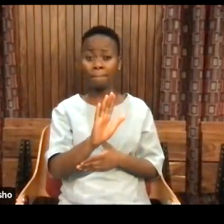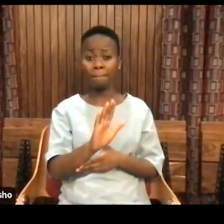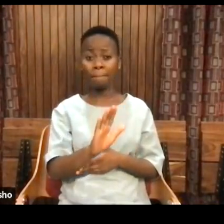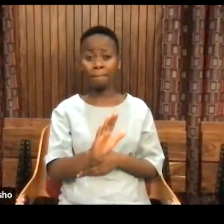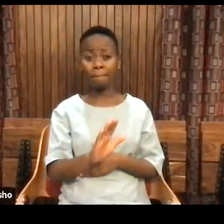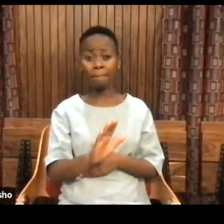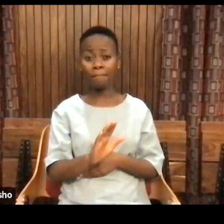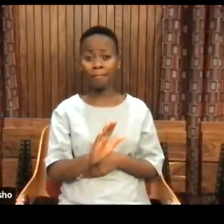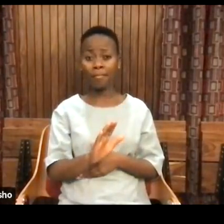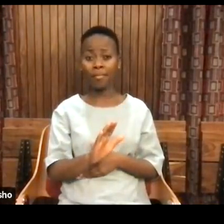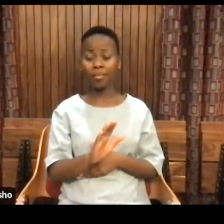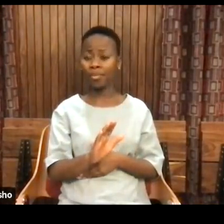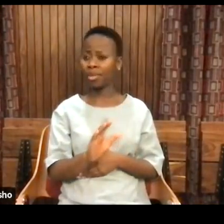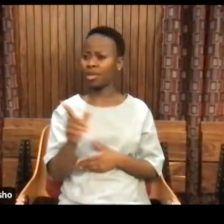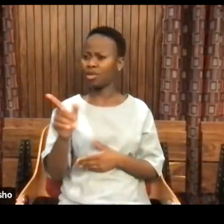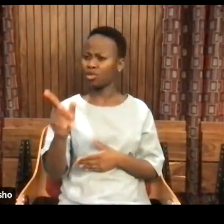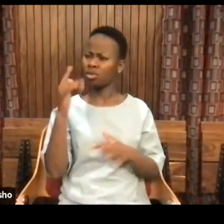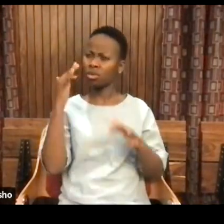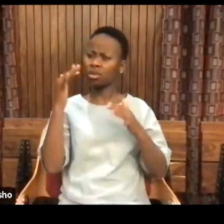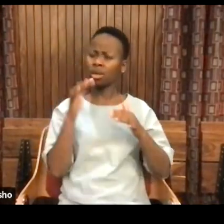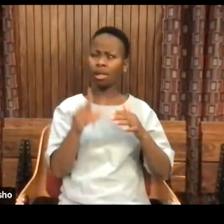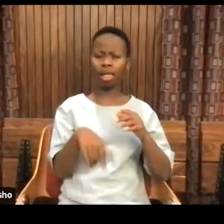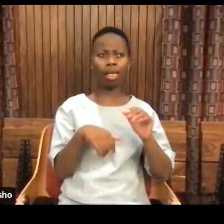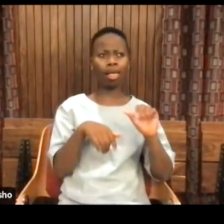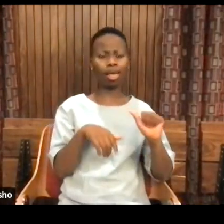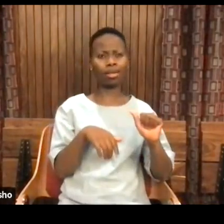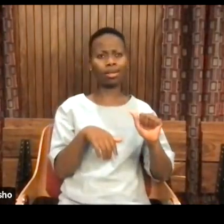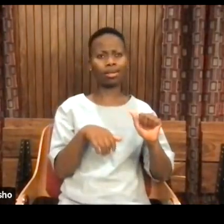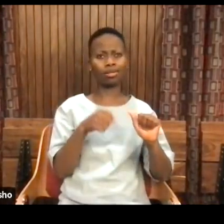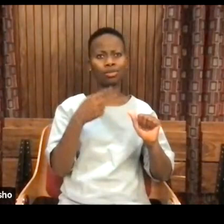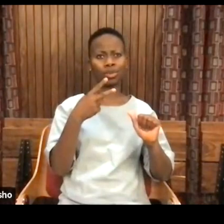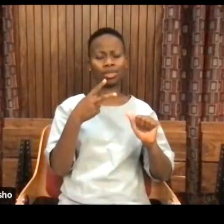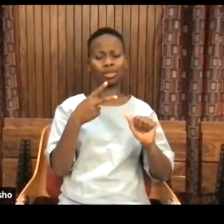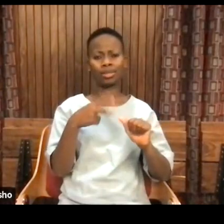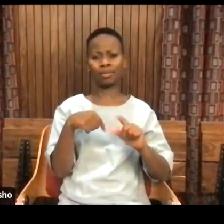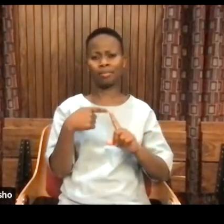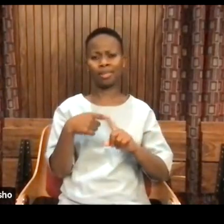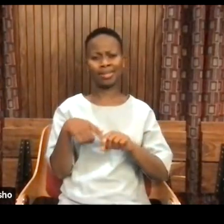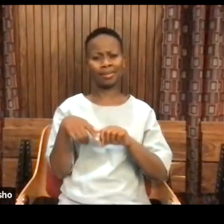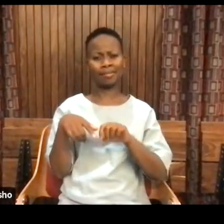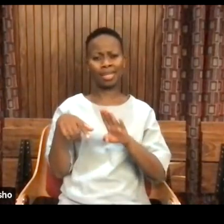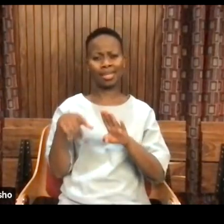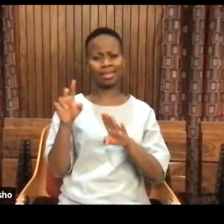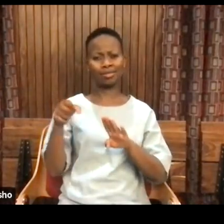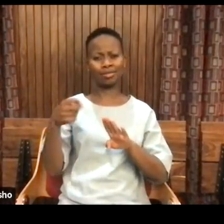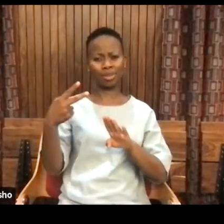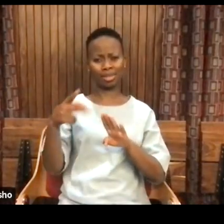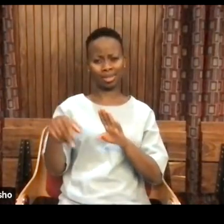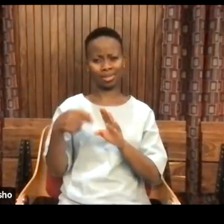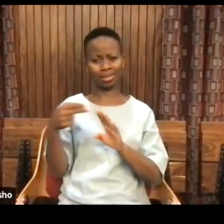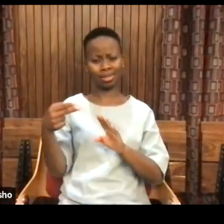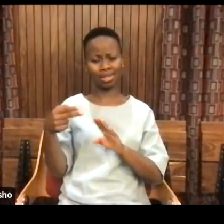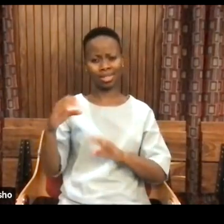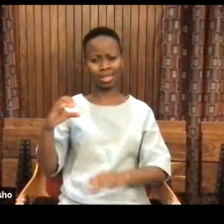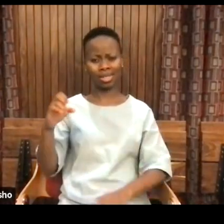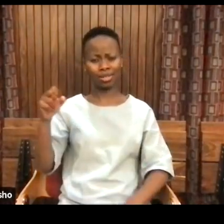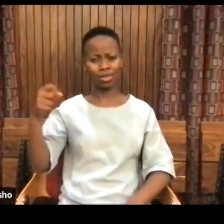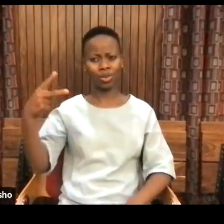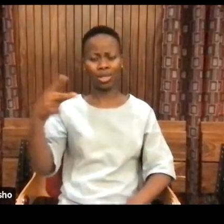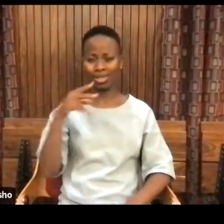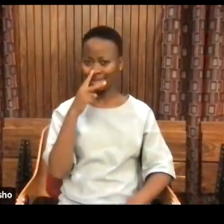A square plus B square equals C square. Good Lord. Philosophy, ideas,